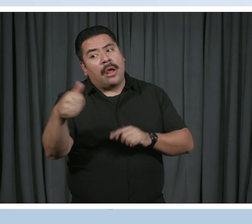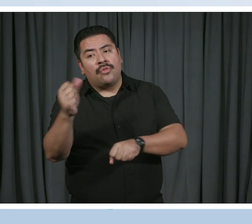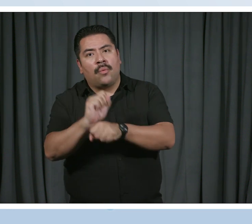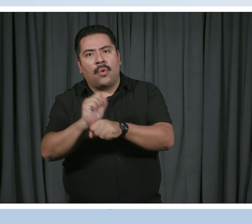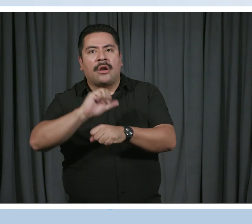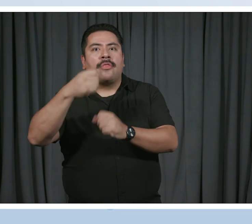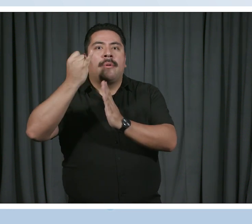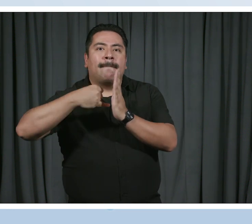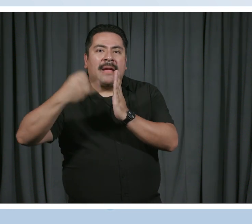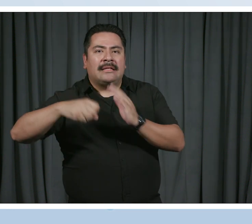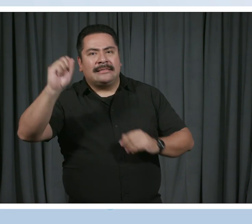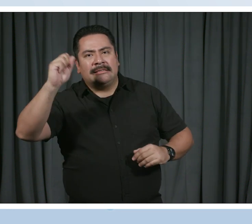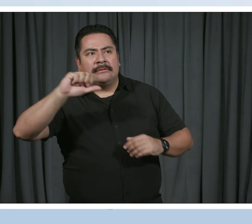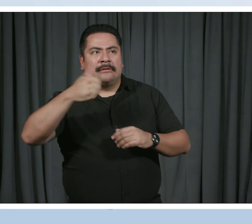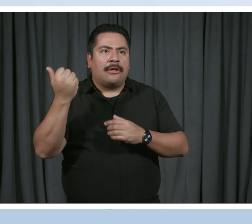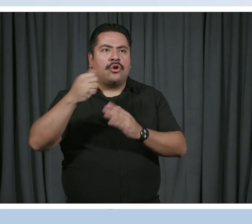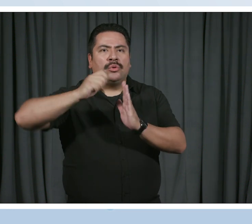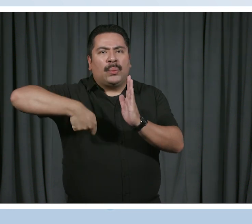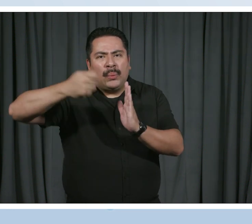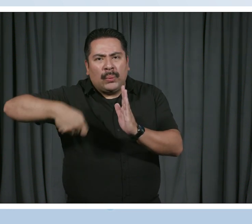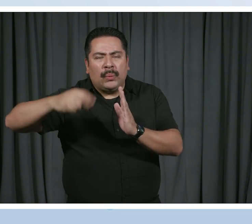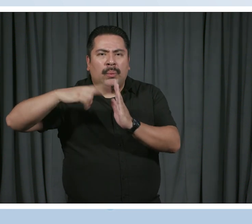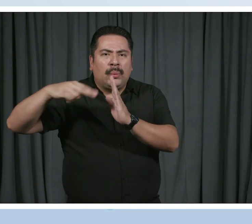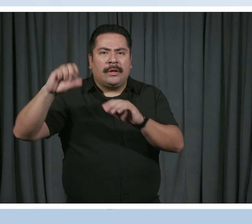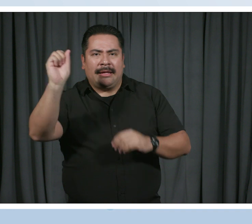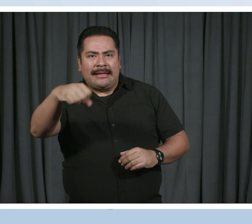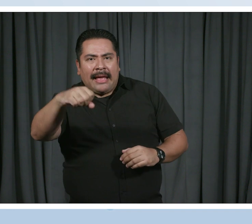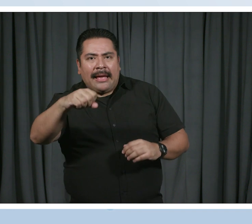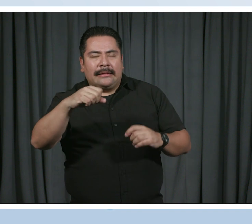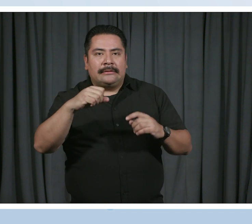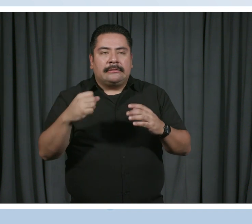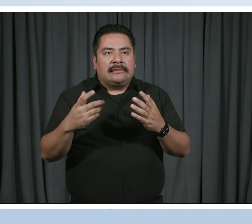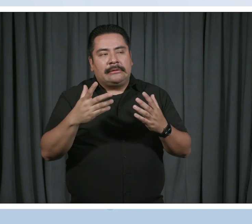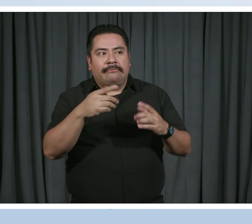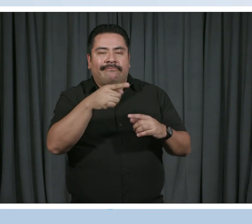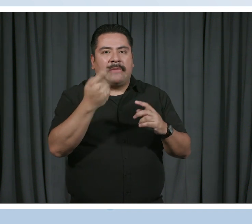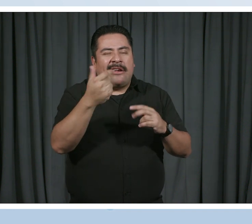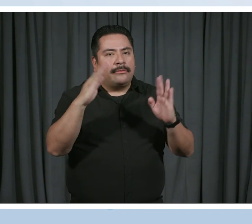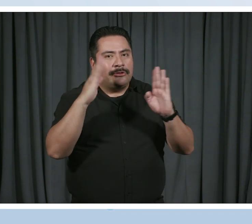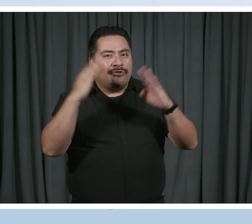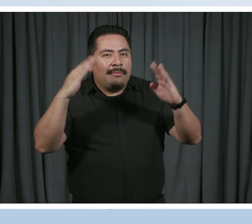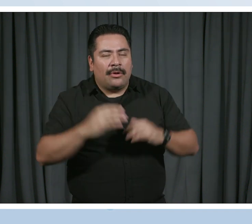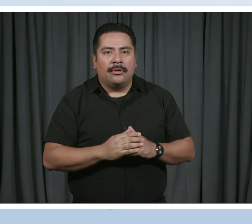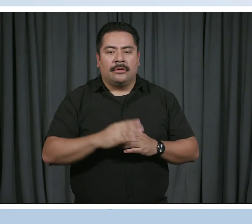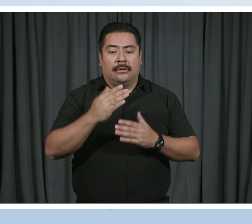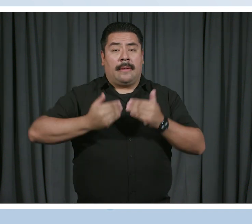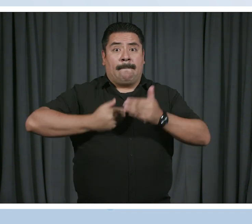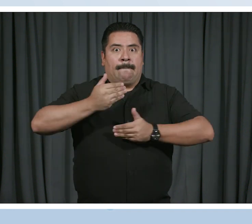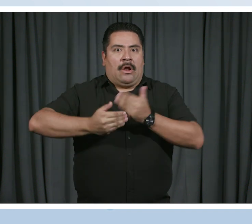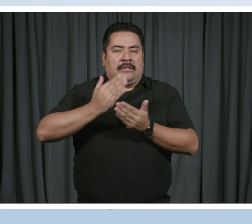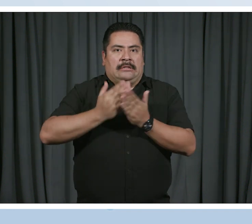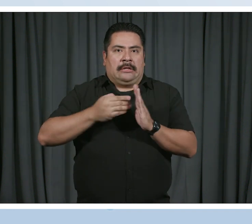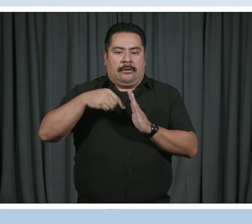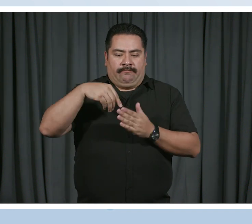paintings and other drawings. And it got me into some trouble, you know, processing some of these deep